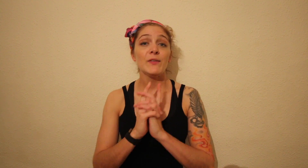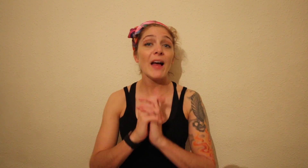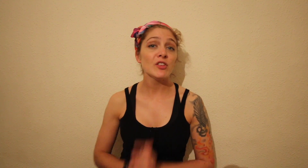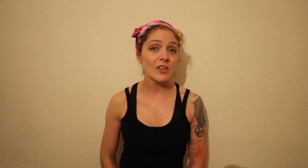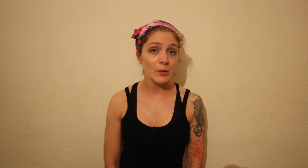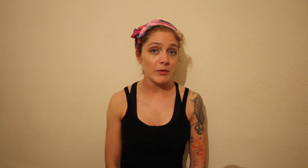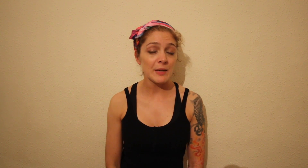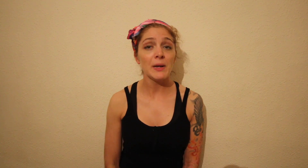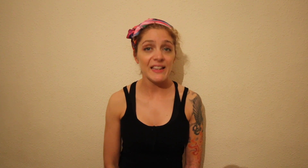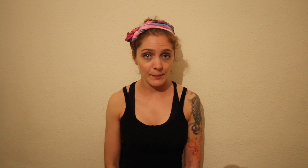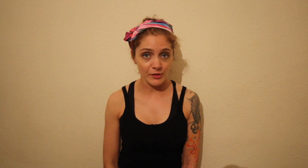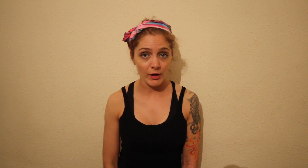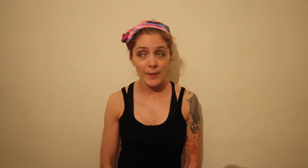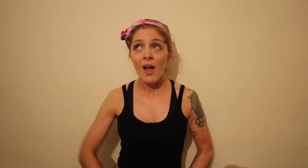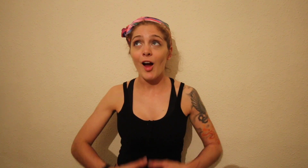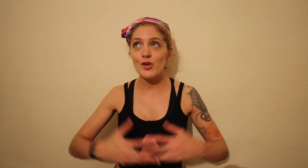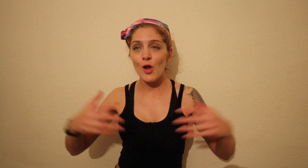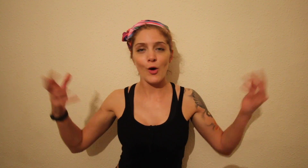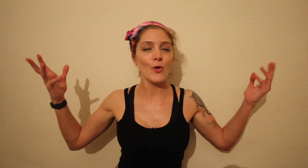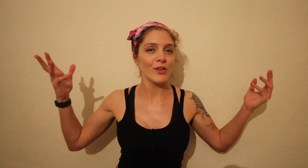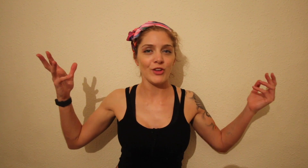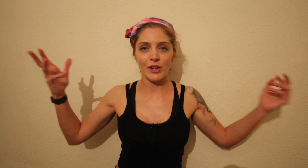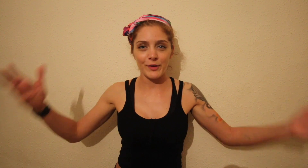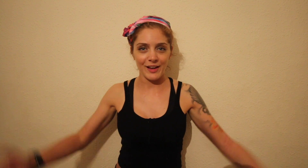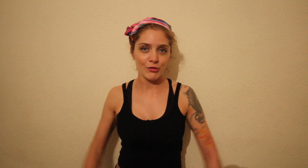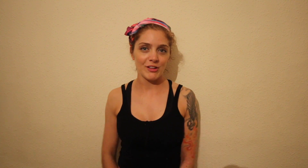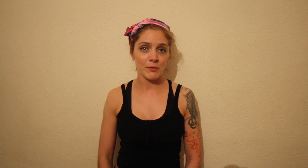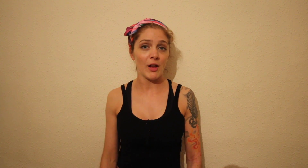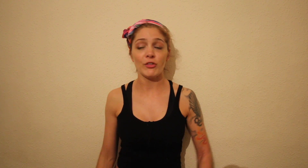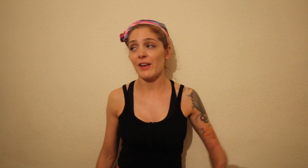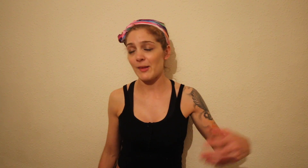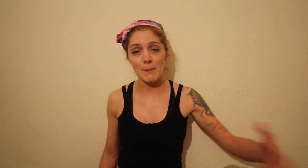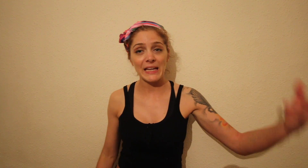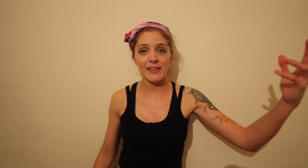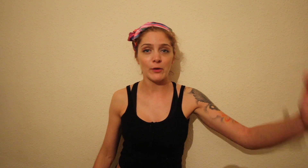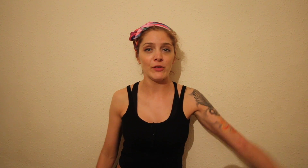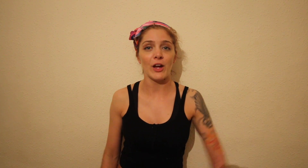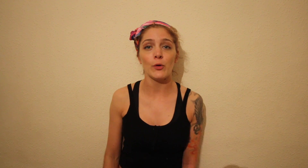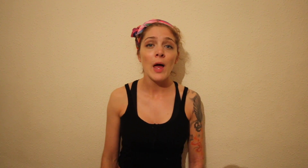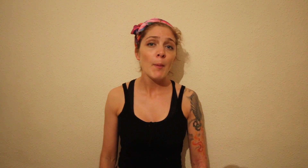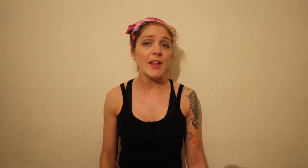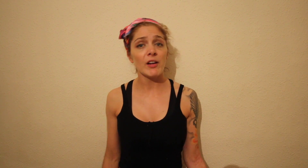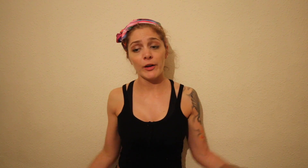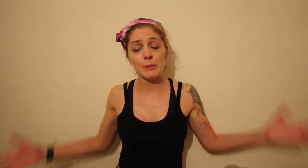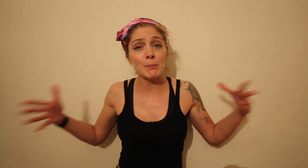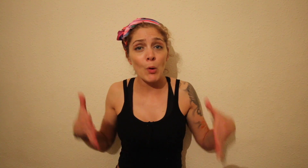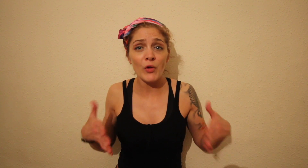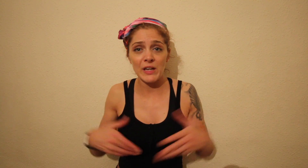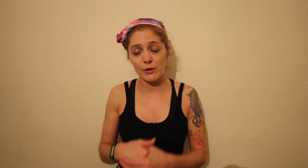If you haven't done so already please subscribe. I know this channel is saturated with Lush and that's the main thing on this channel but there are going to be more fitness